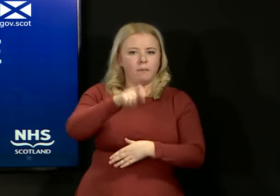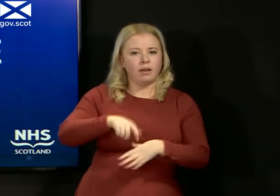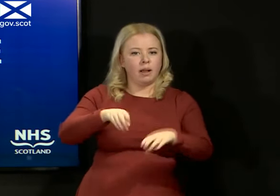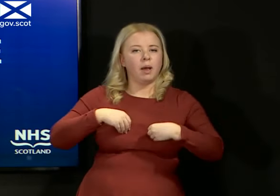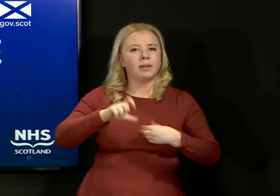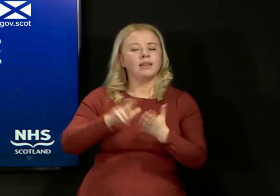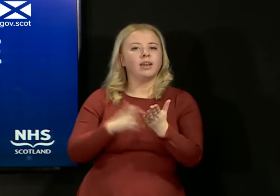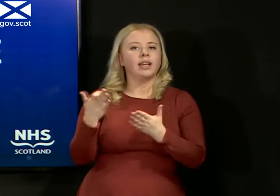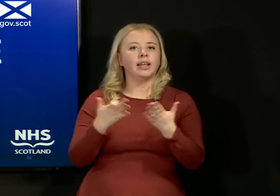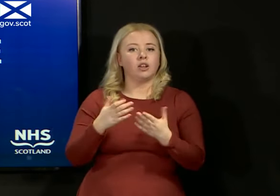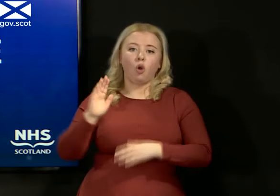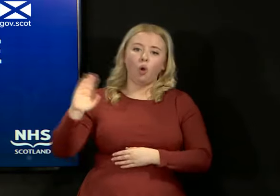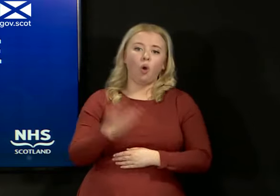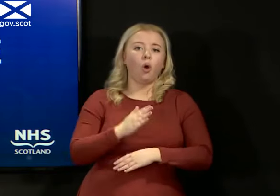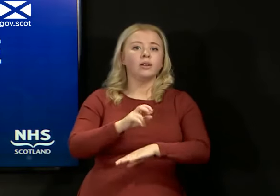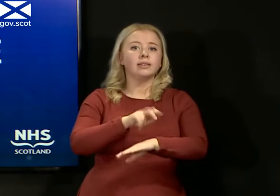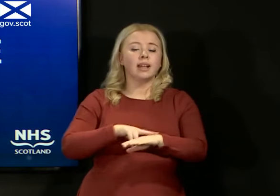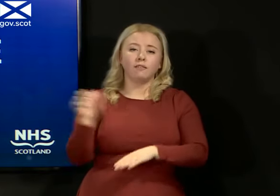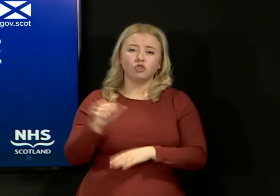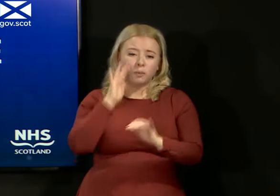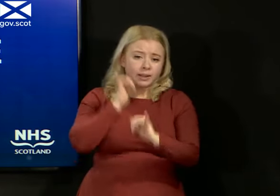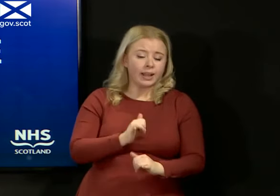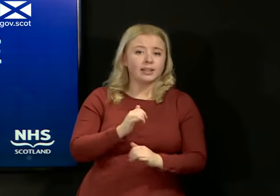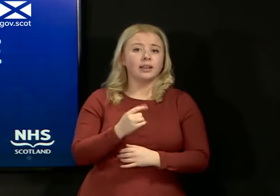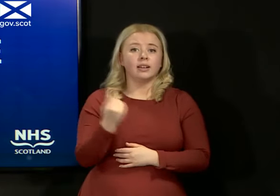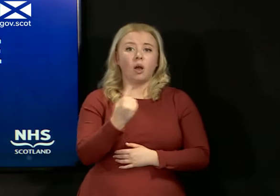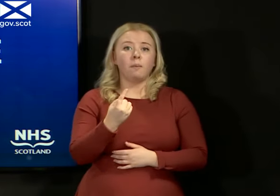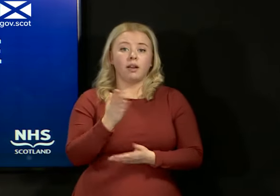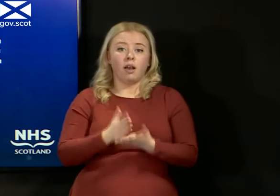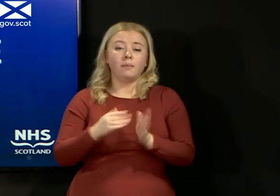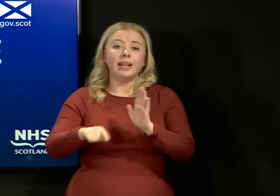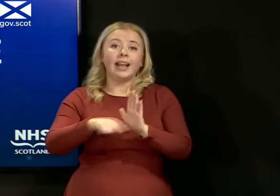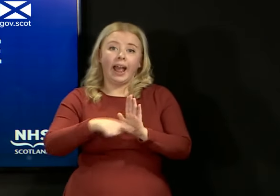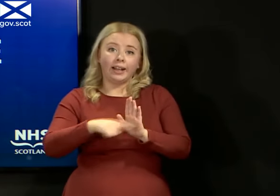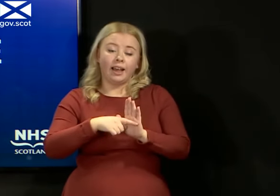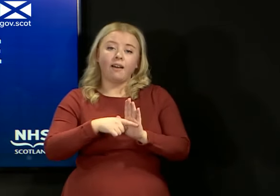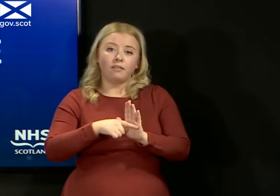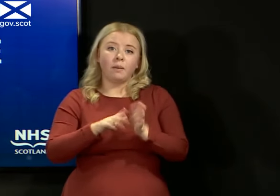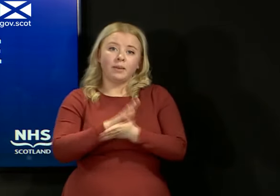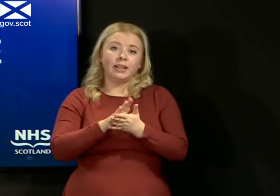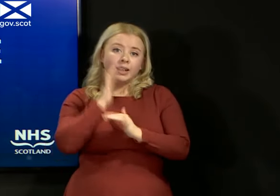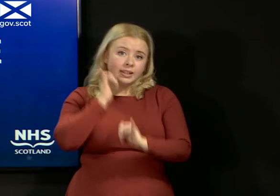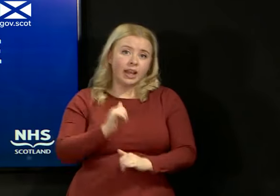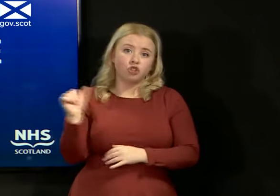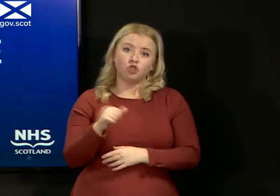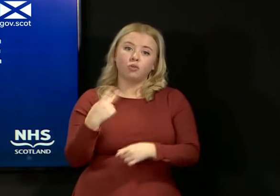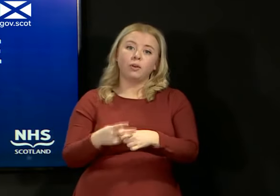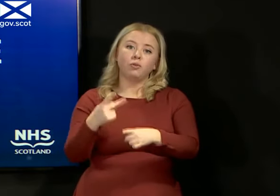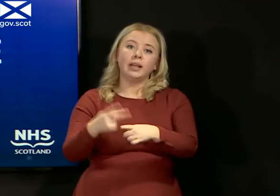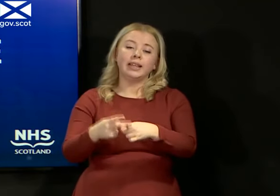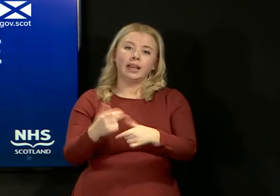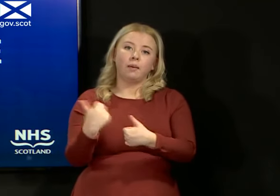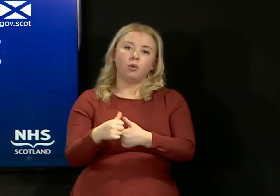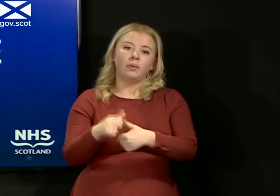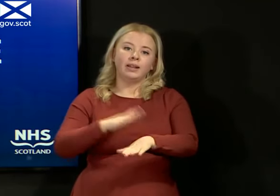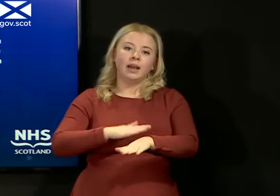Those staff or residents who test negative testing should be repeated at the appropriate interval so